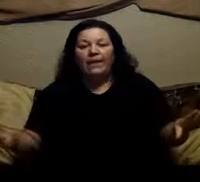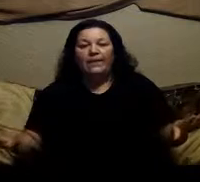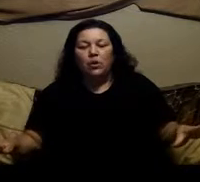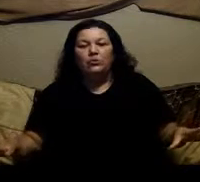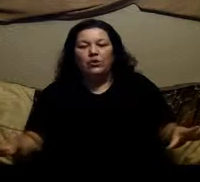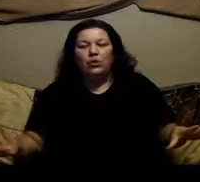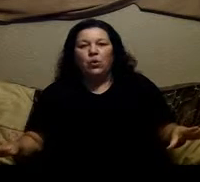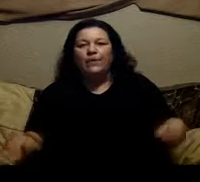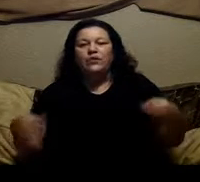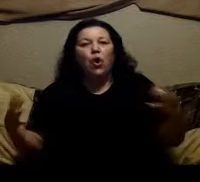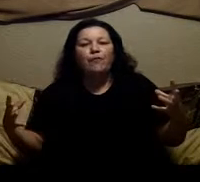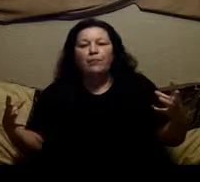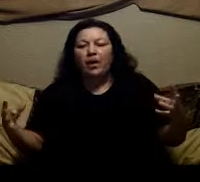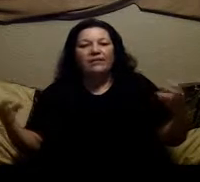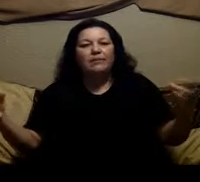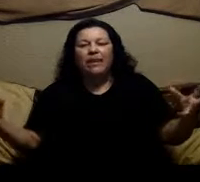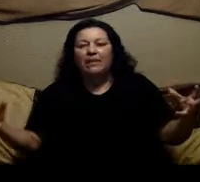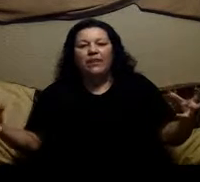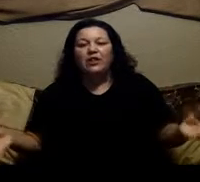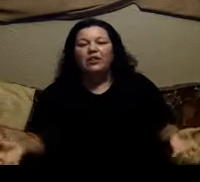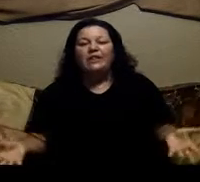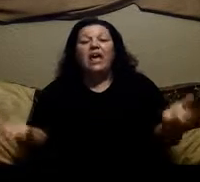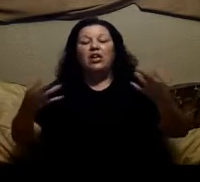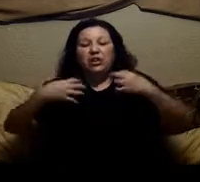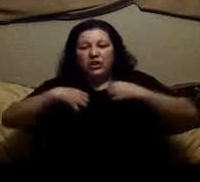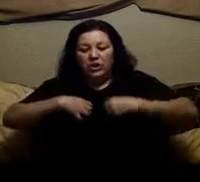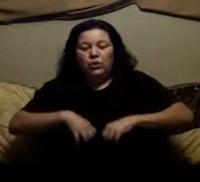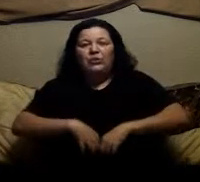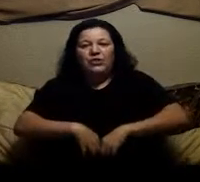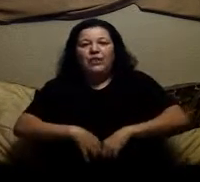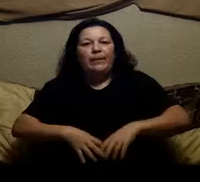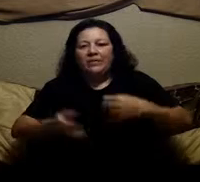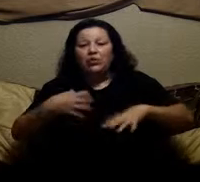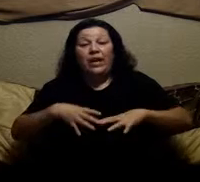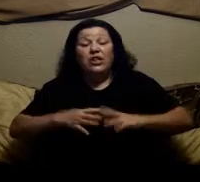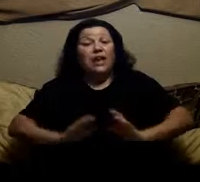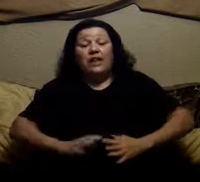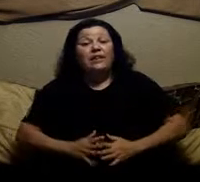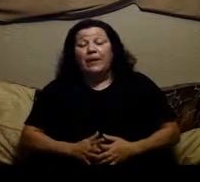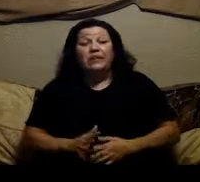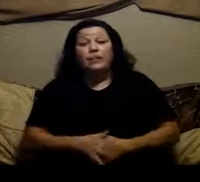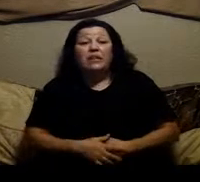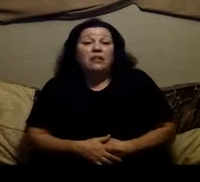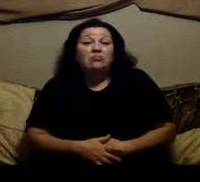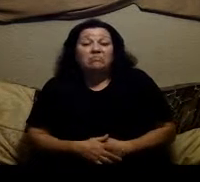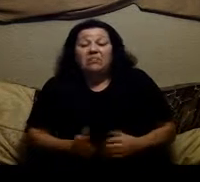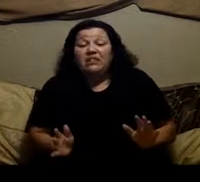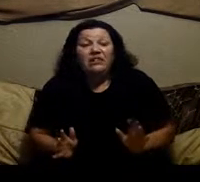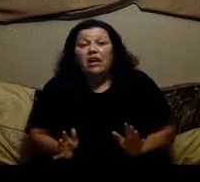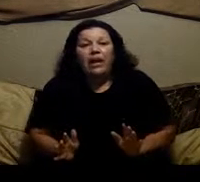at the grocery store that's over processed made in factories use your stomach as a trash can and expect it to be clean because it's not going